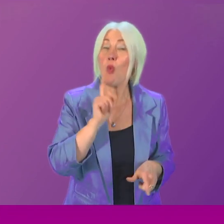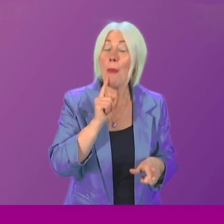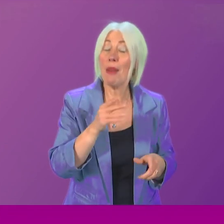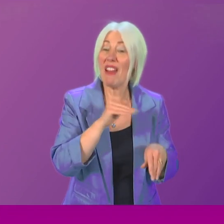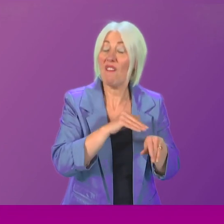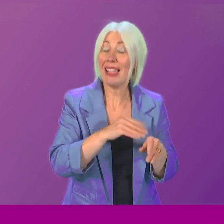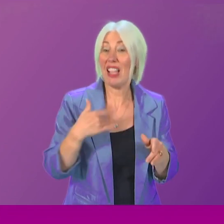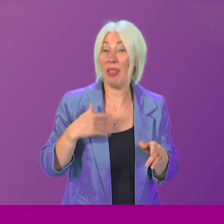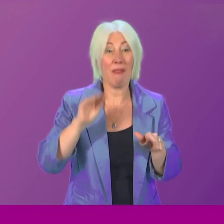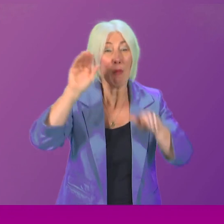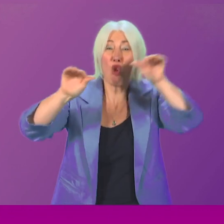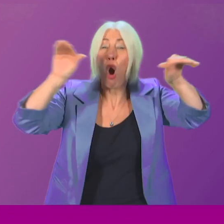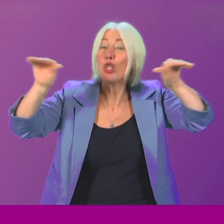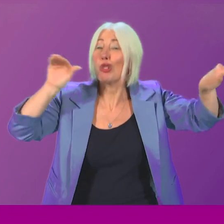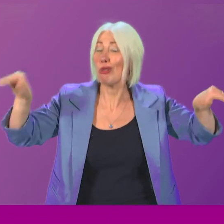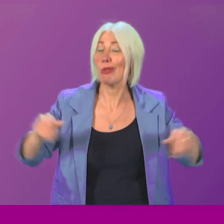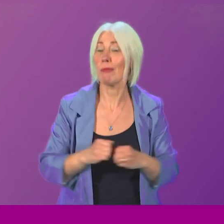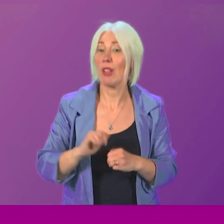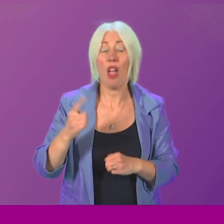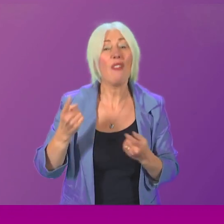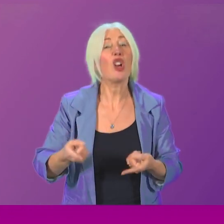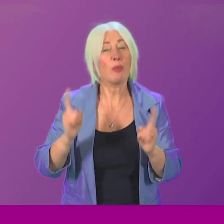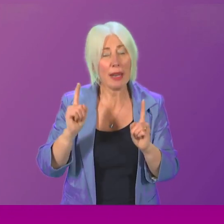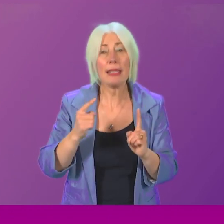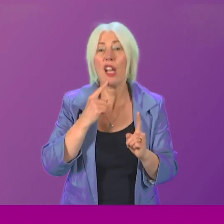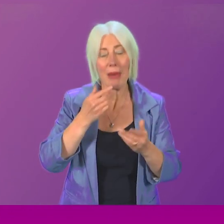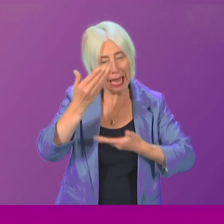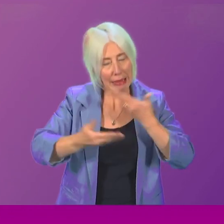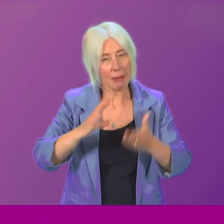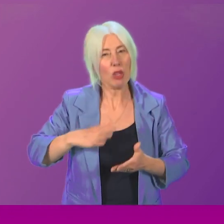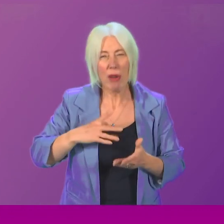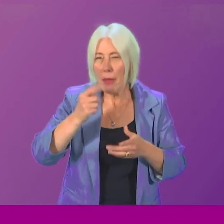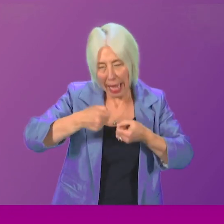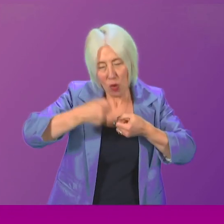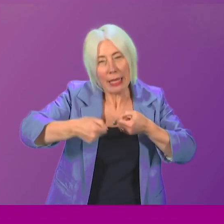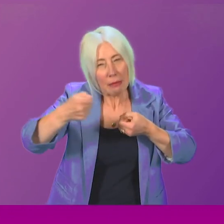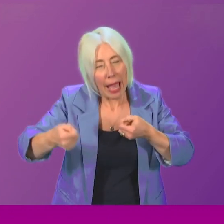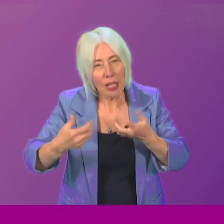First Minister has outlined the steps but can you maybe expand on that?